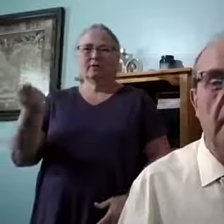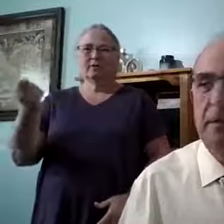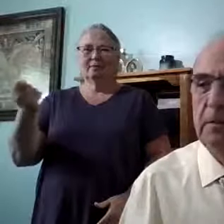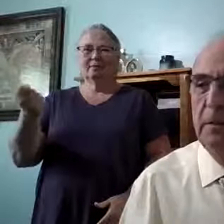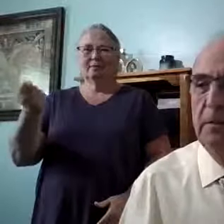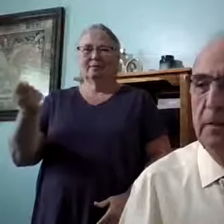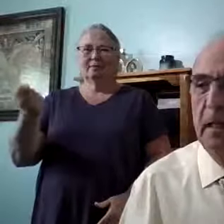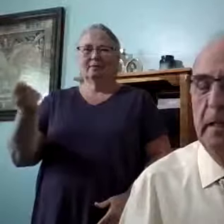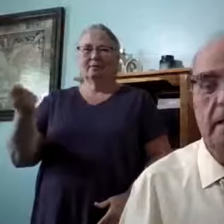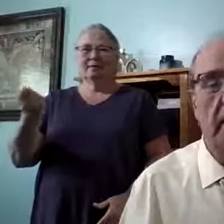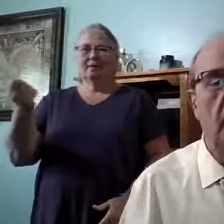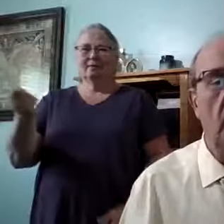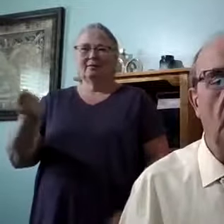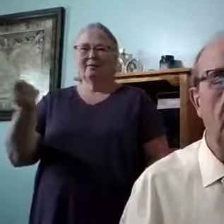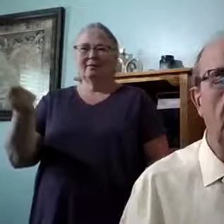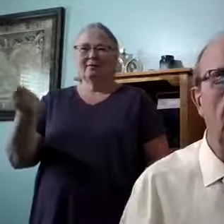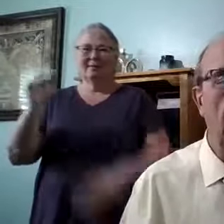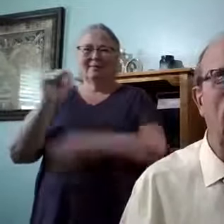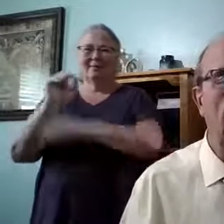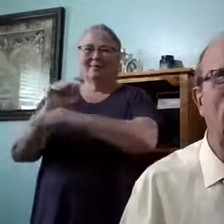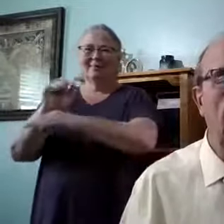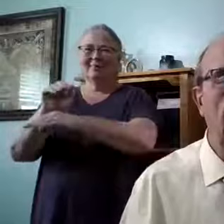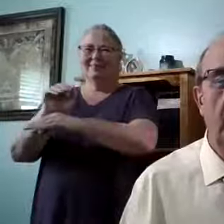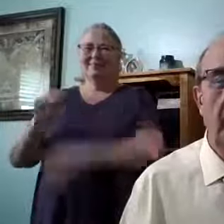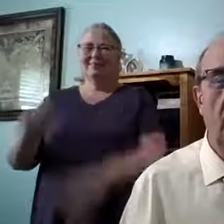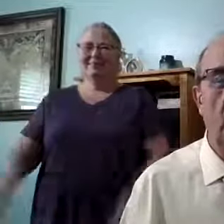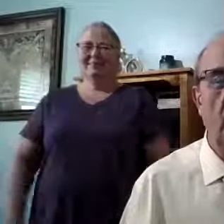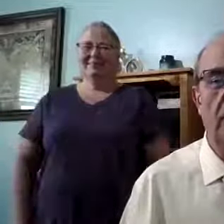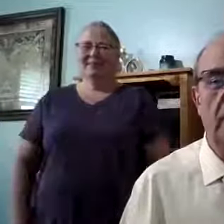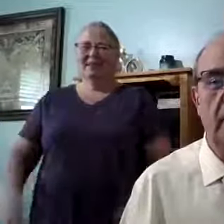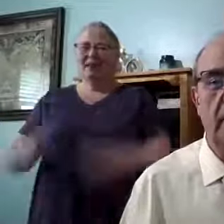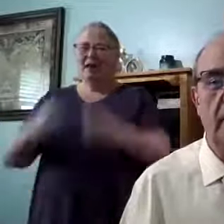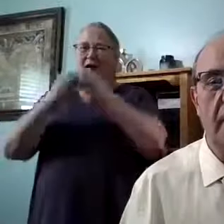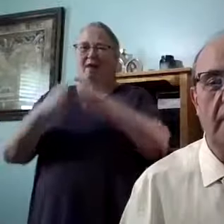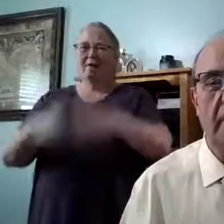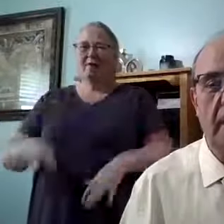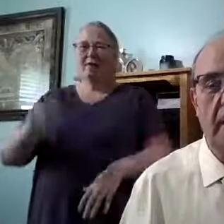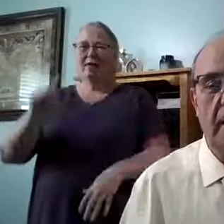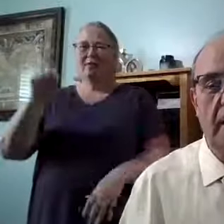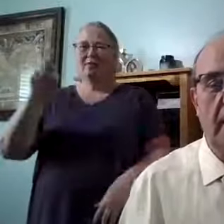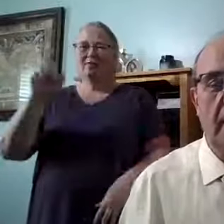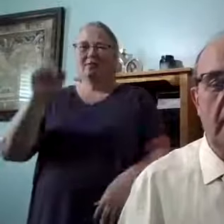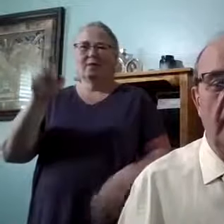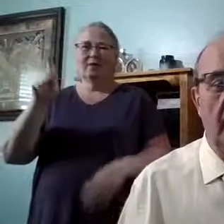Is this Tuesday night? Oh, Tuesday night. I've already lost track of time.